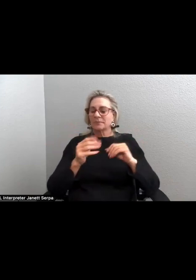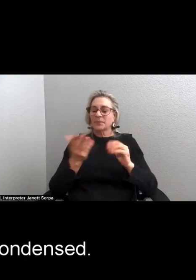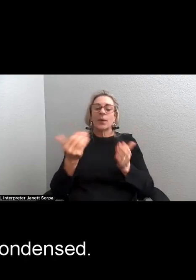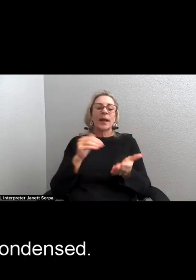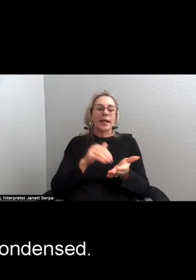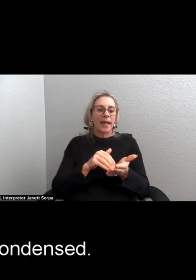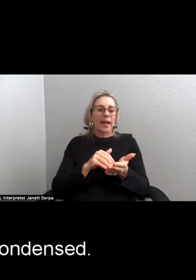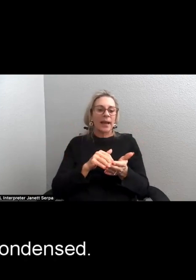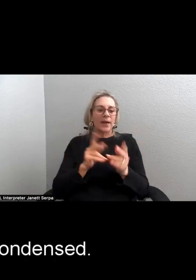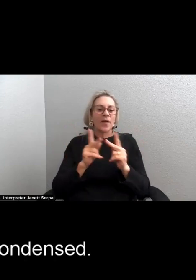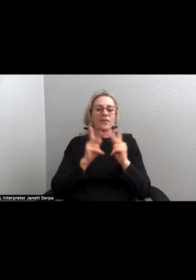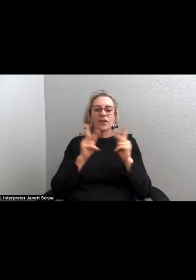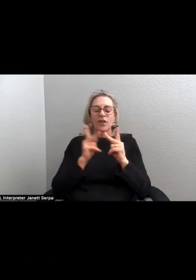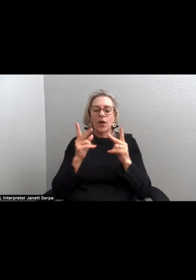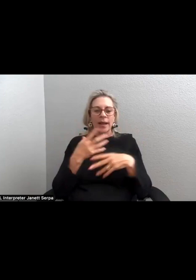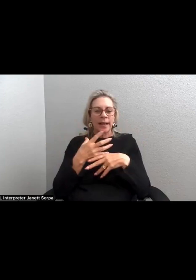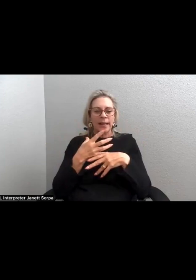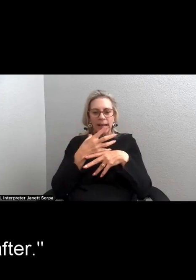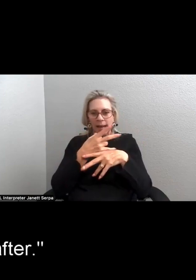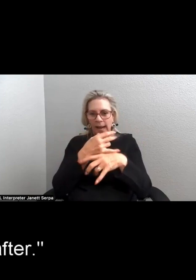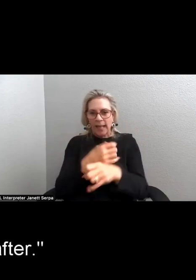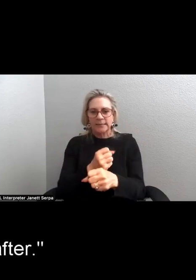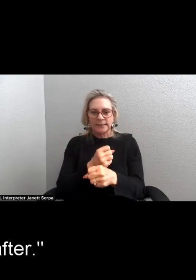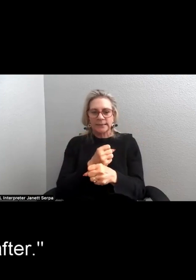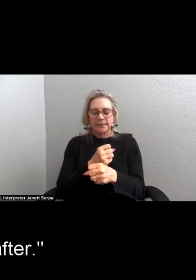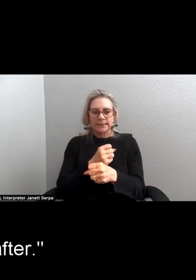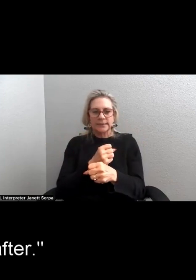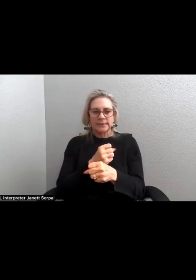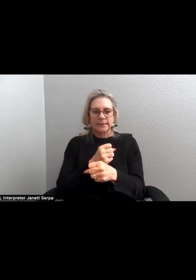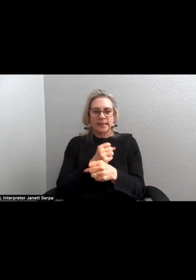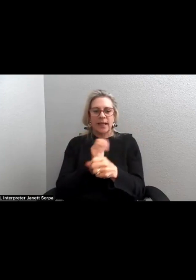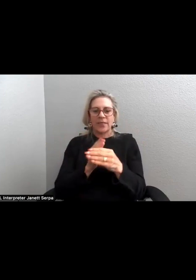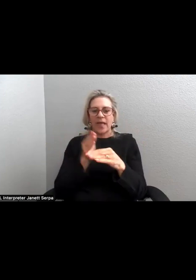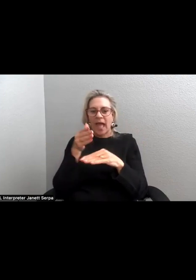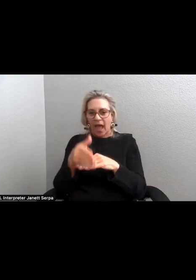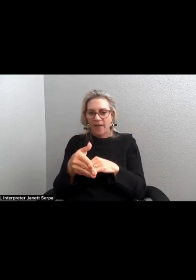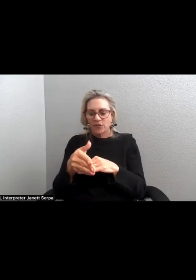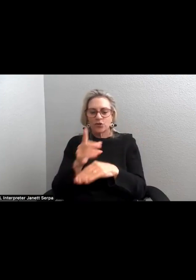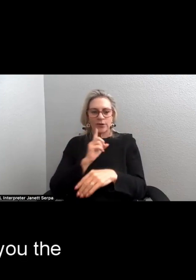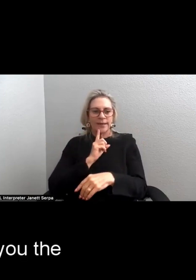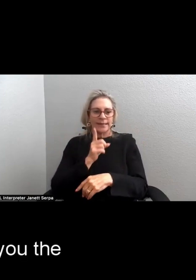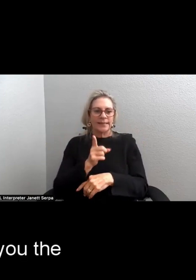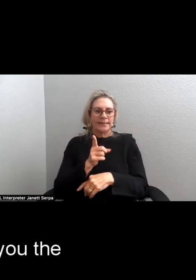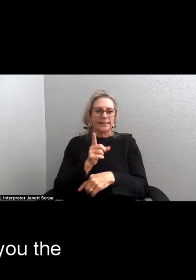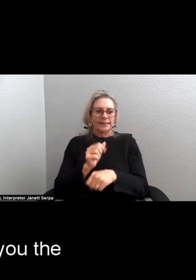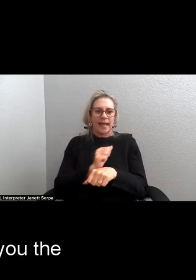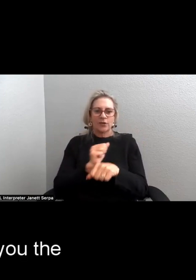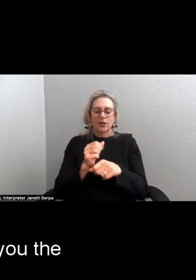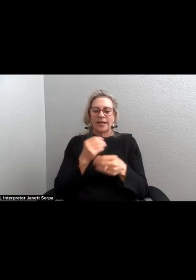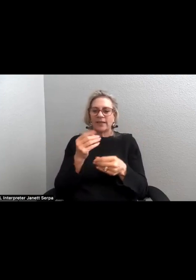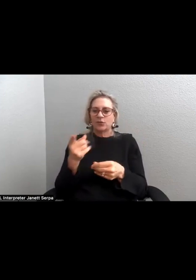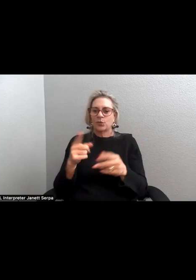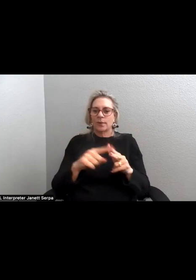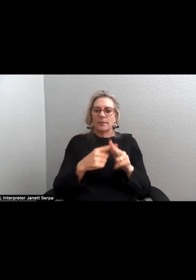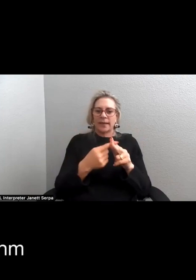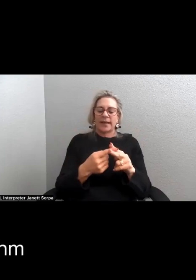very, very condensed. The after is it gives you the